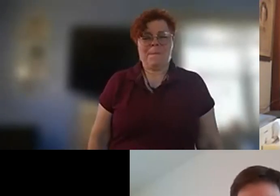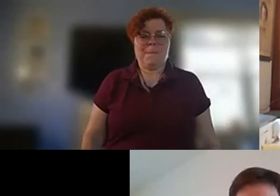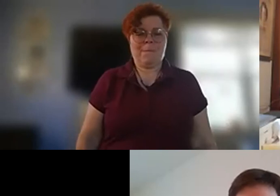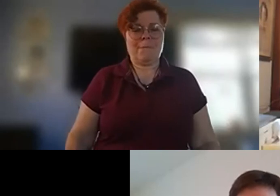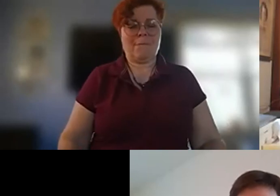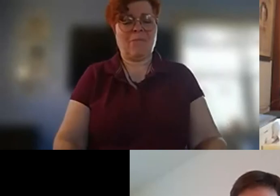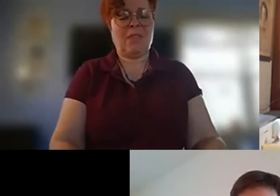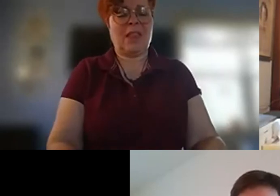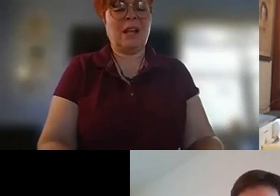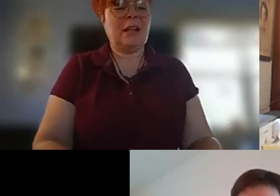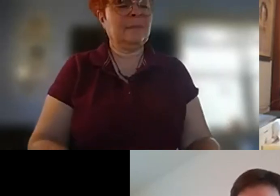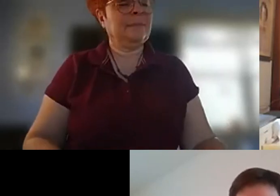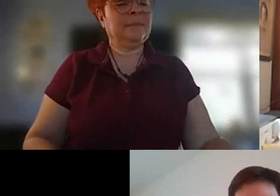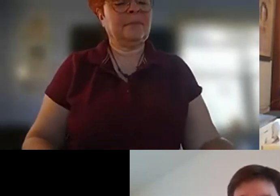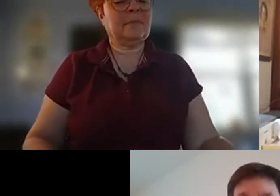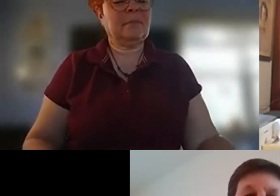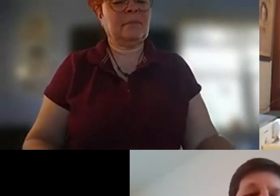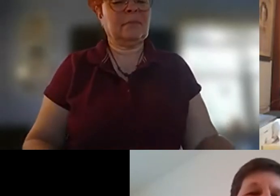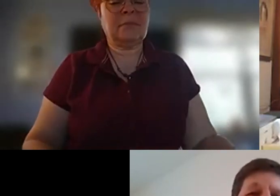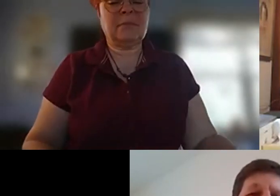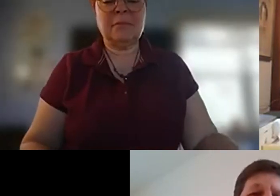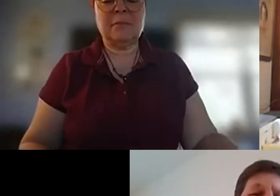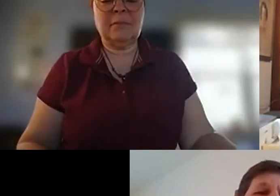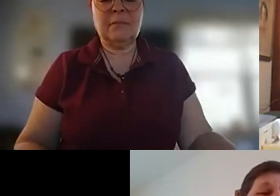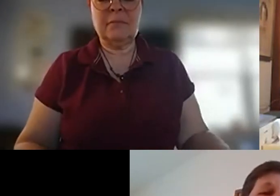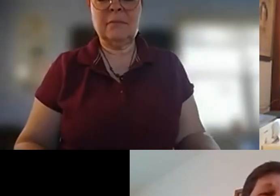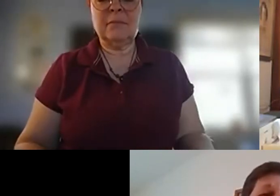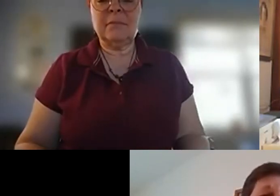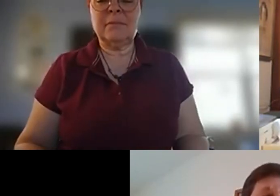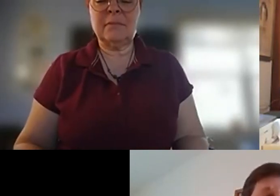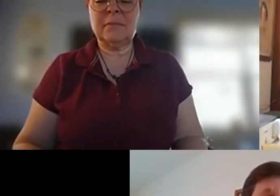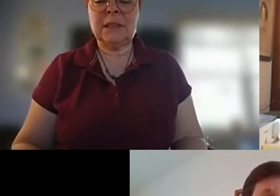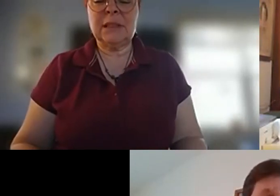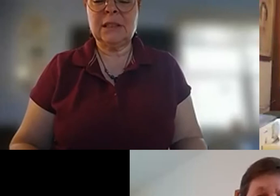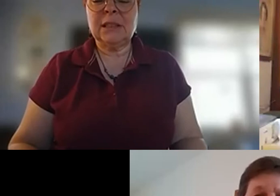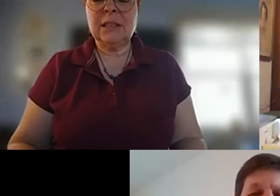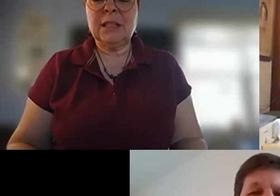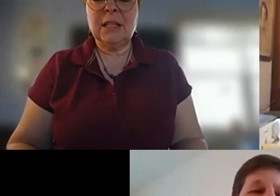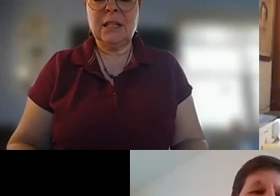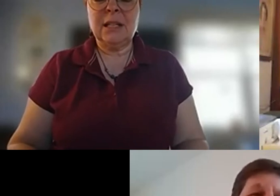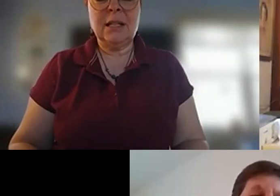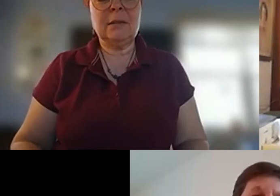um and who who is our next next guest that i could have on the screen here